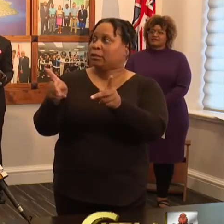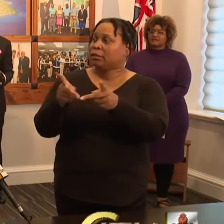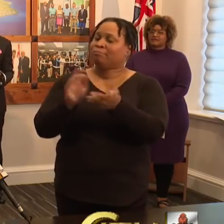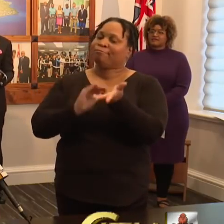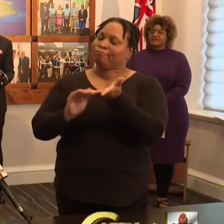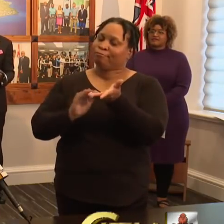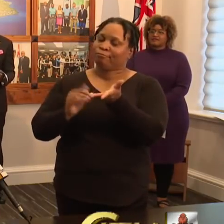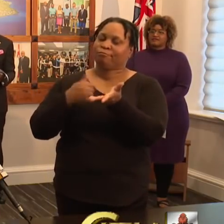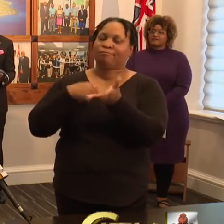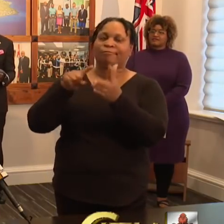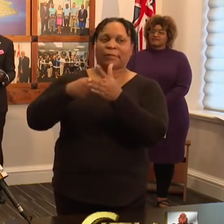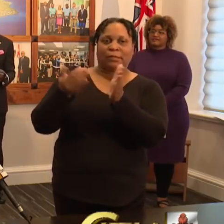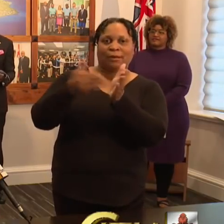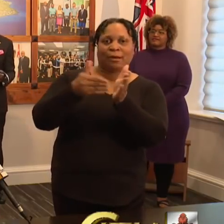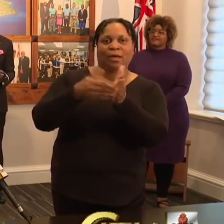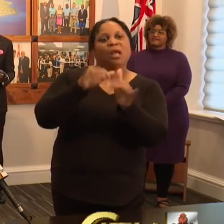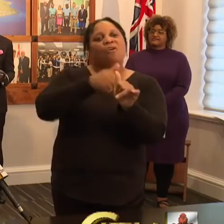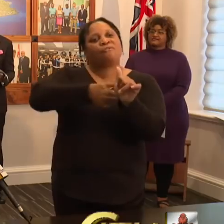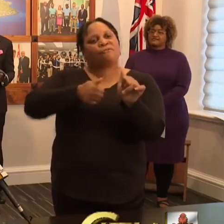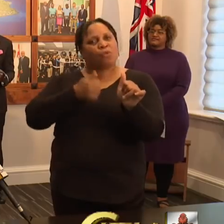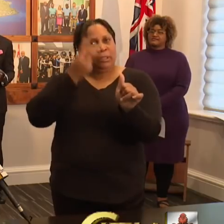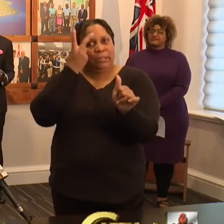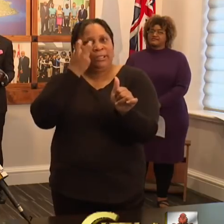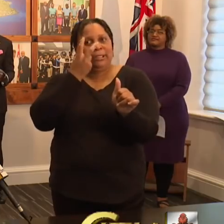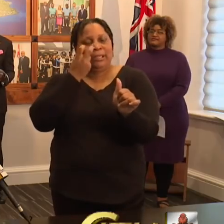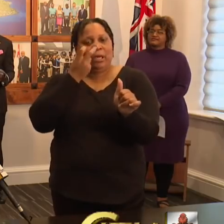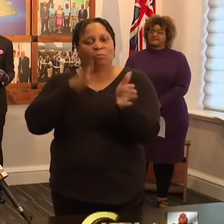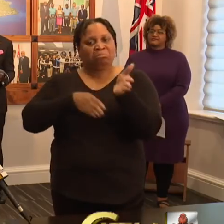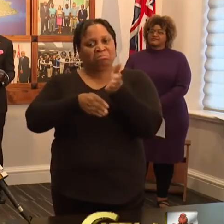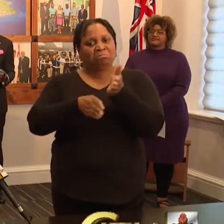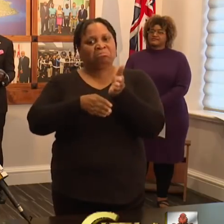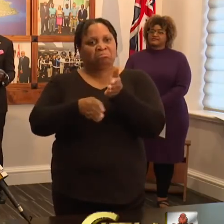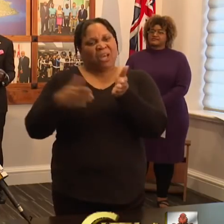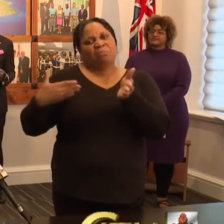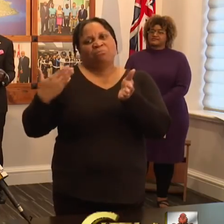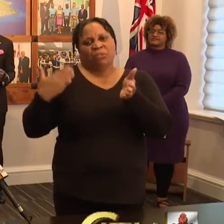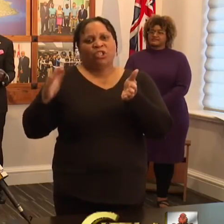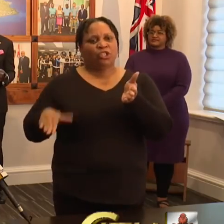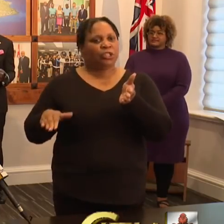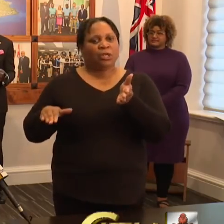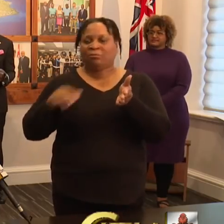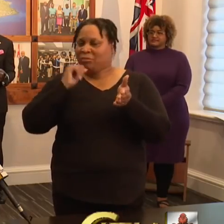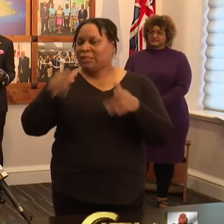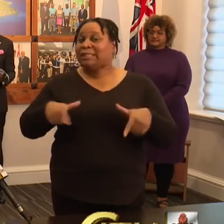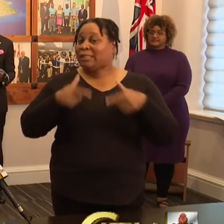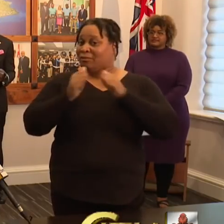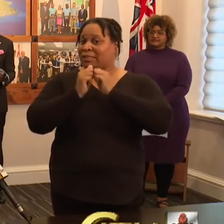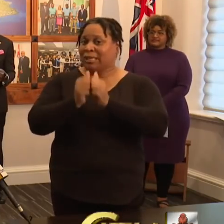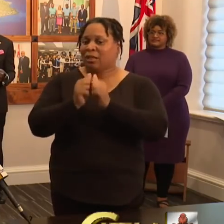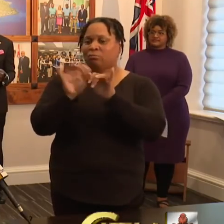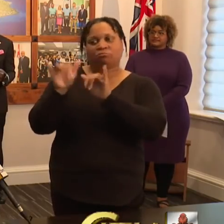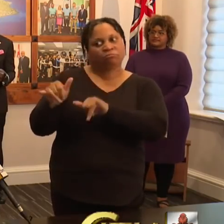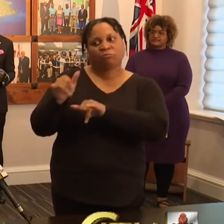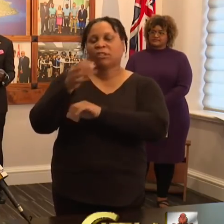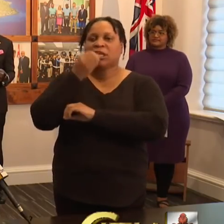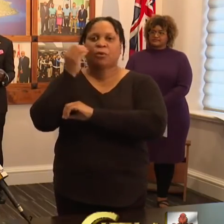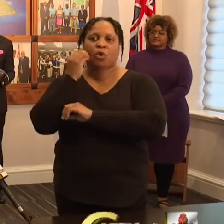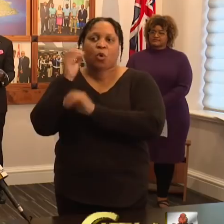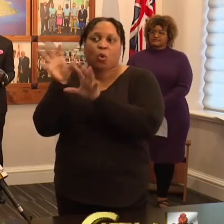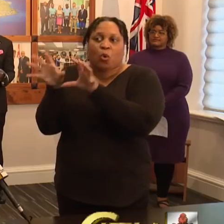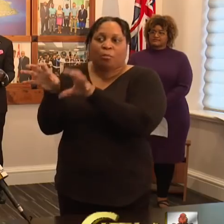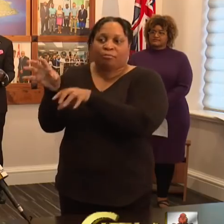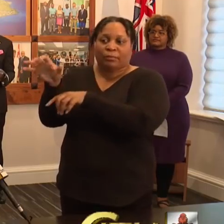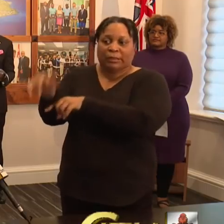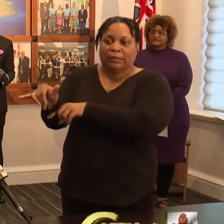Excuse me, I'll start again. for the avoidance of doubt, a minor child of parents who do not live together shall remain at the home where the child